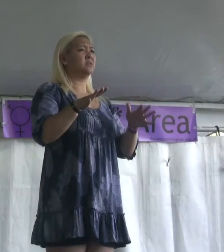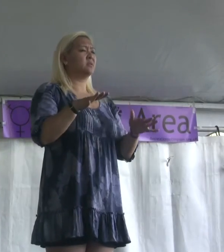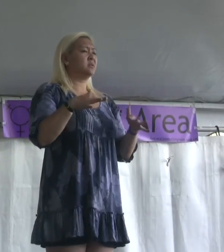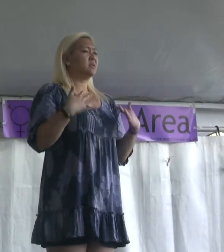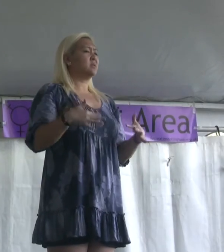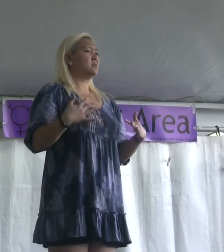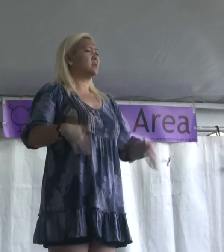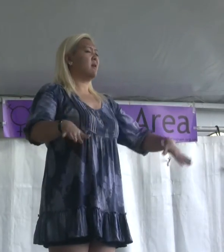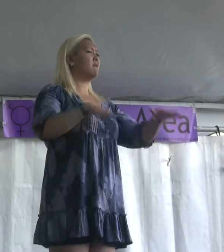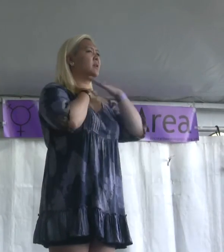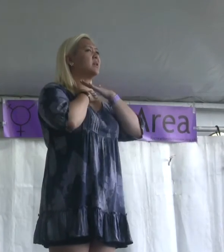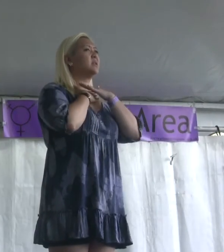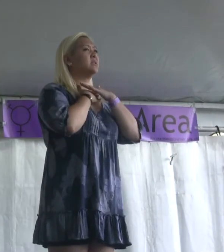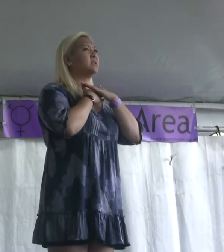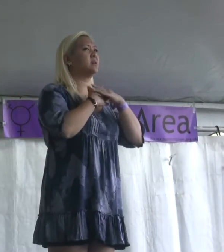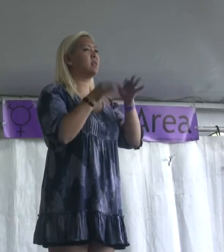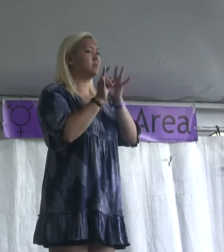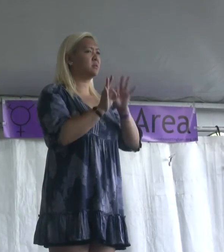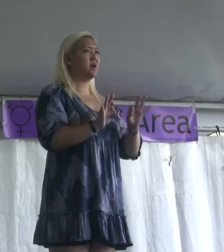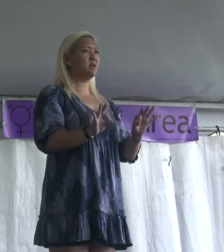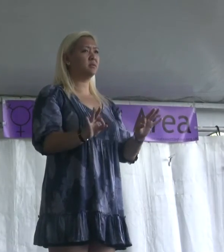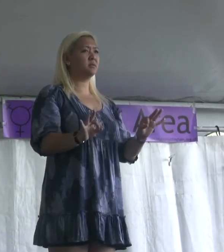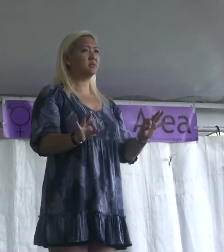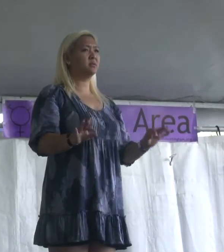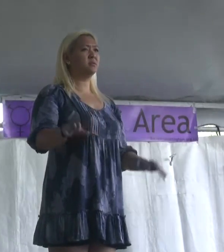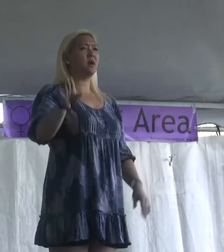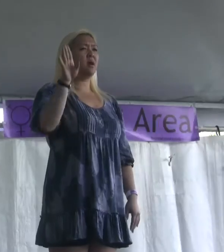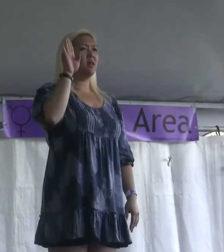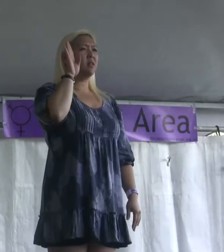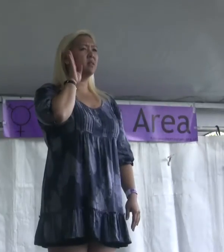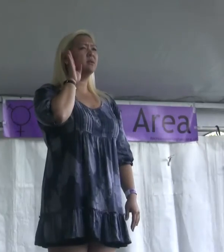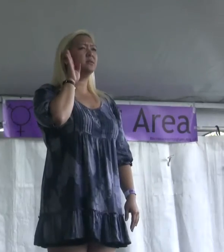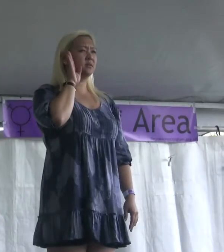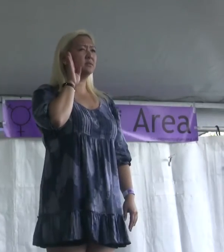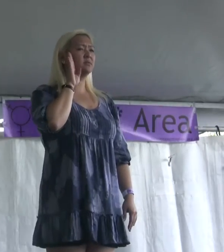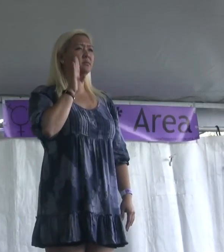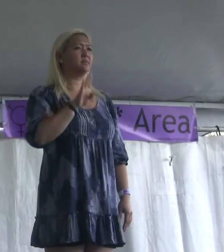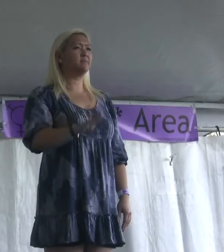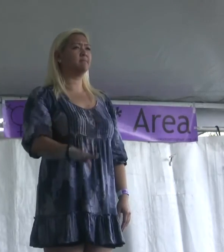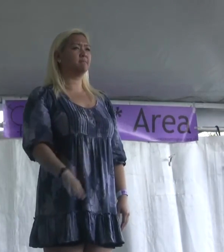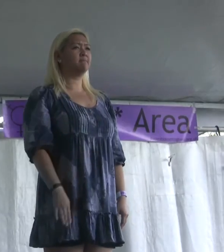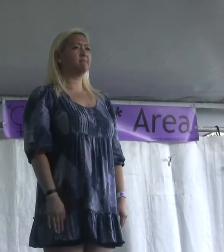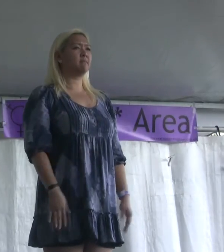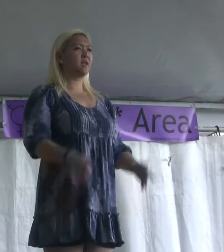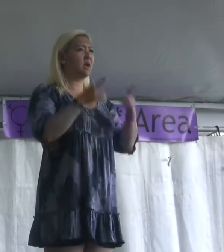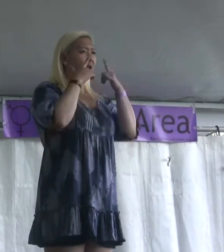silence The rain close me to the screams It